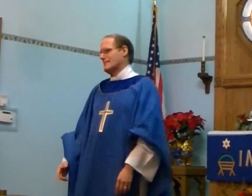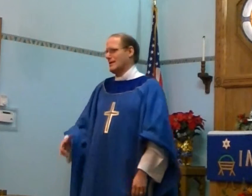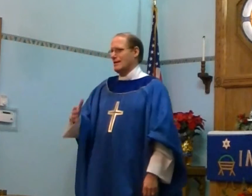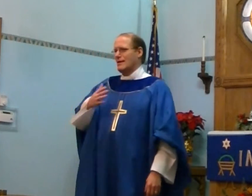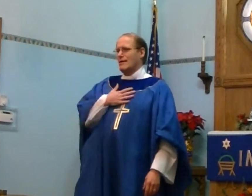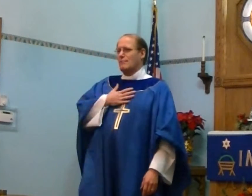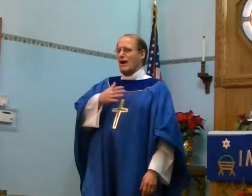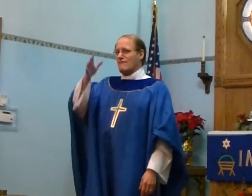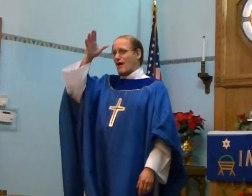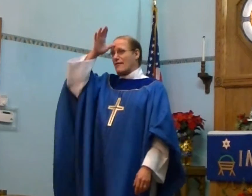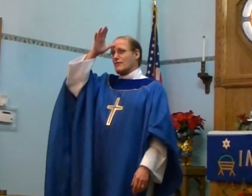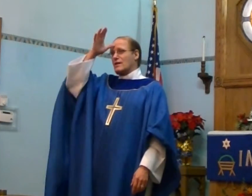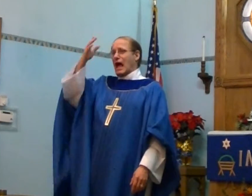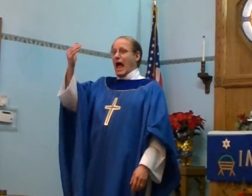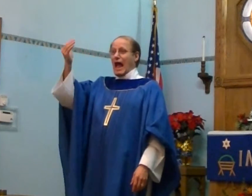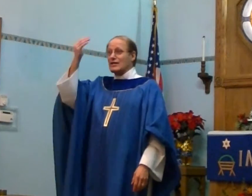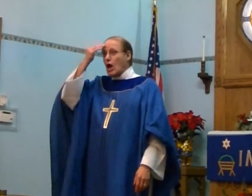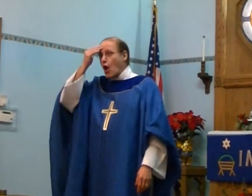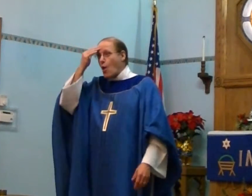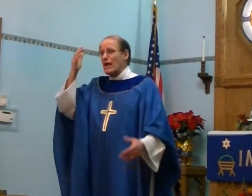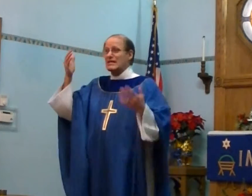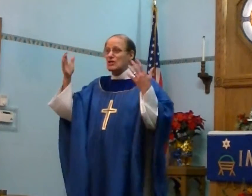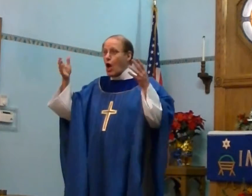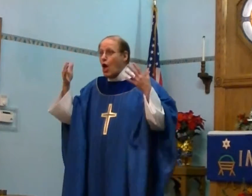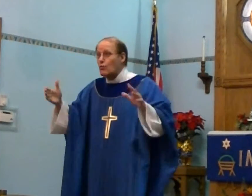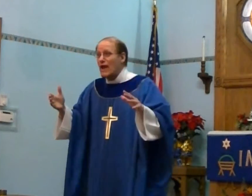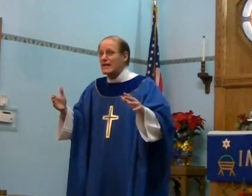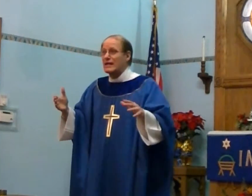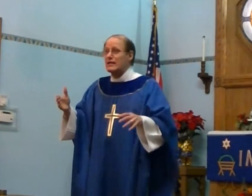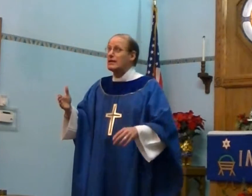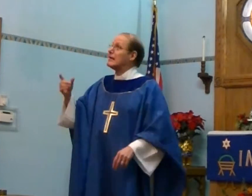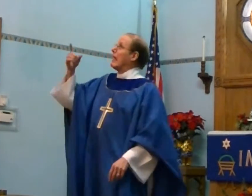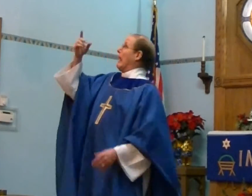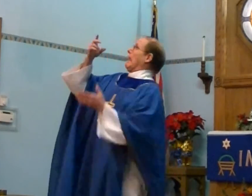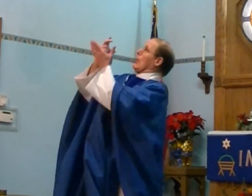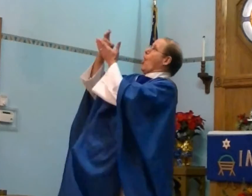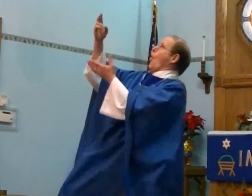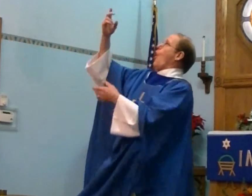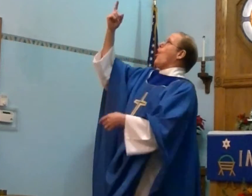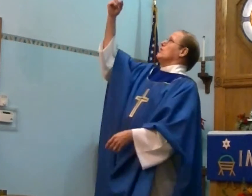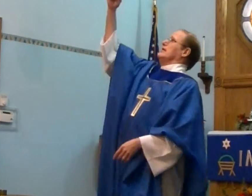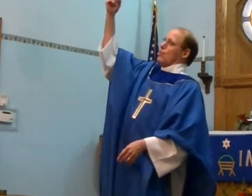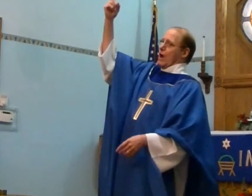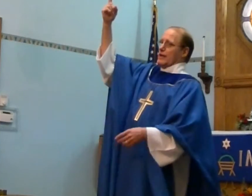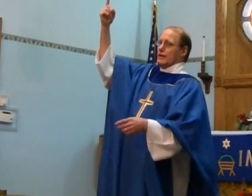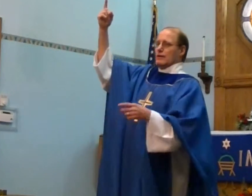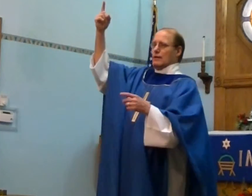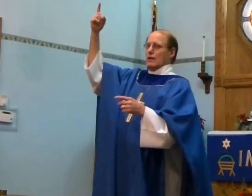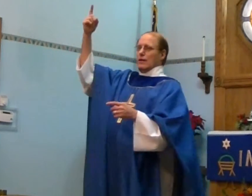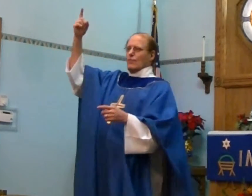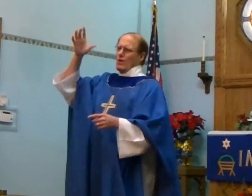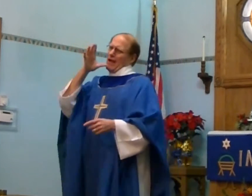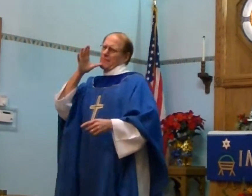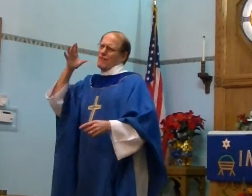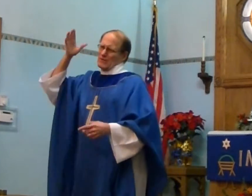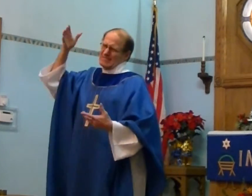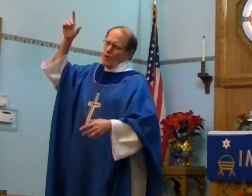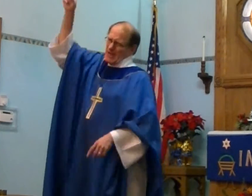my father I know is already a holy one well my mother is already